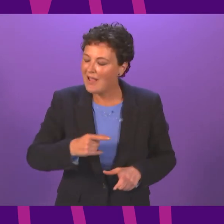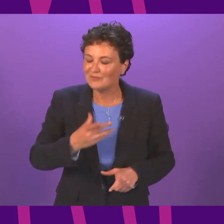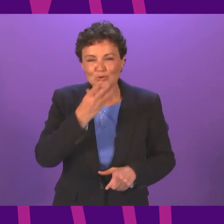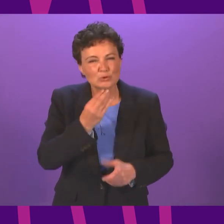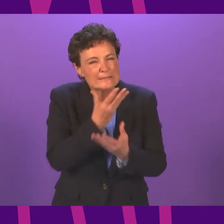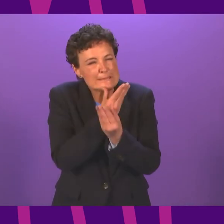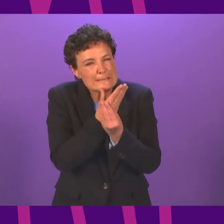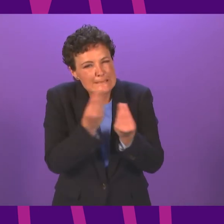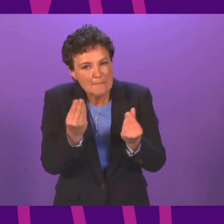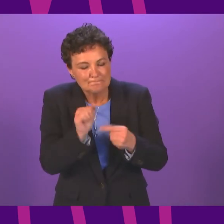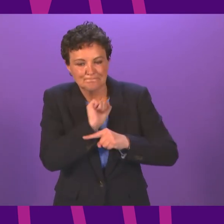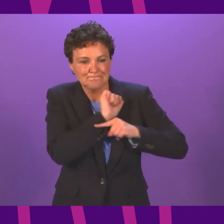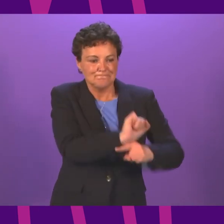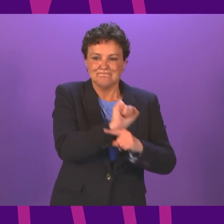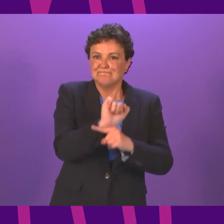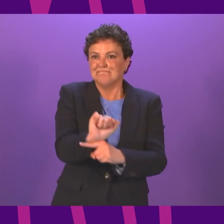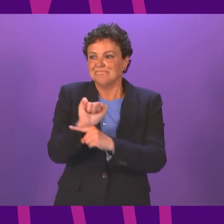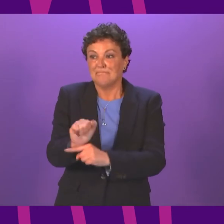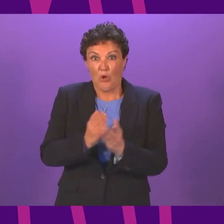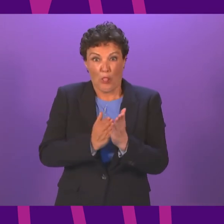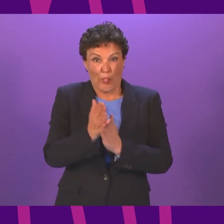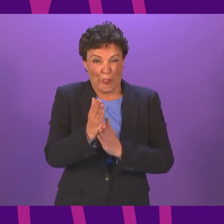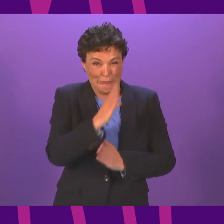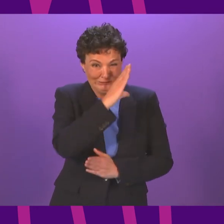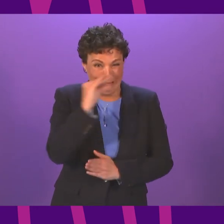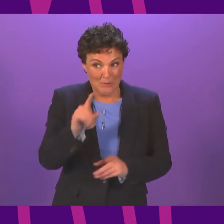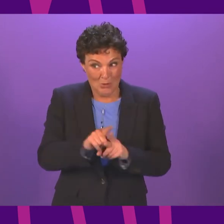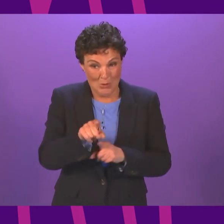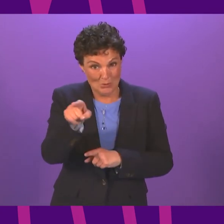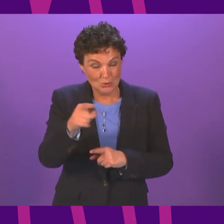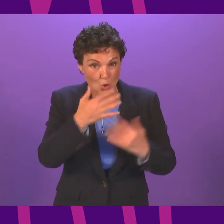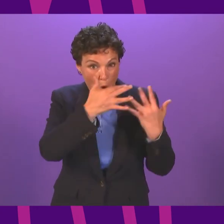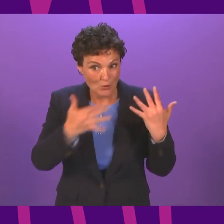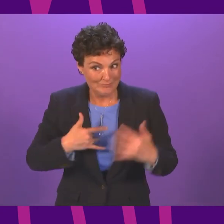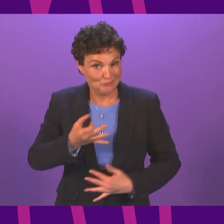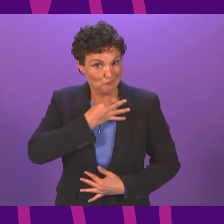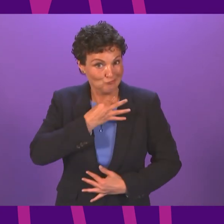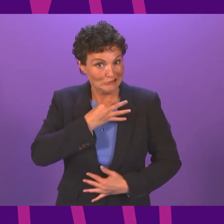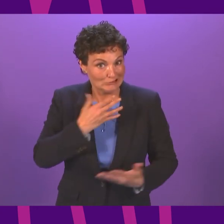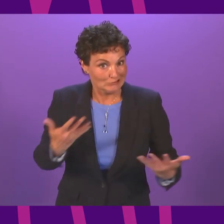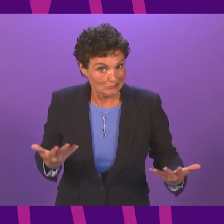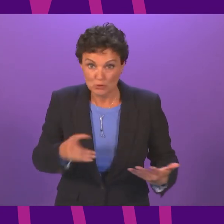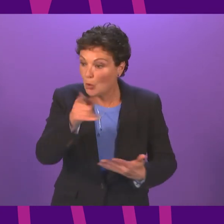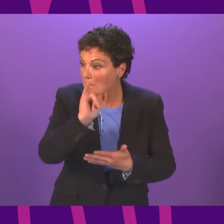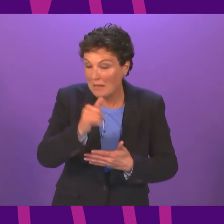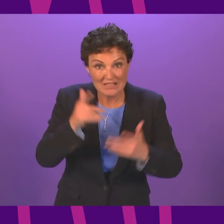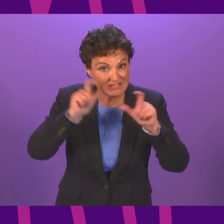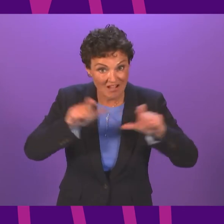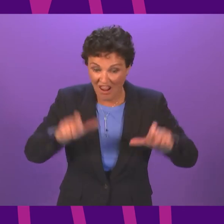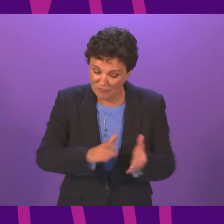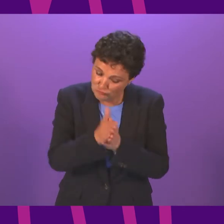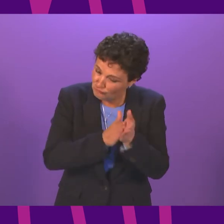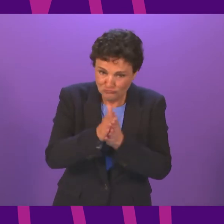through summer and into the autumn when we face the risk of a further resurgence in cases. Measures such as rigorous and regular hand-washing,